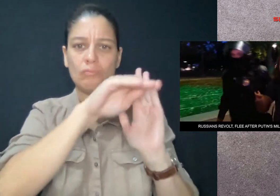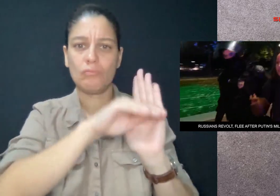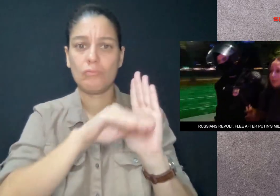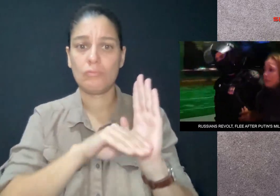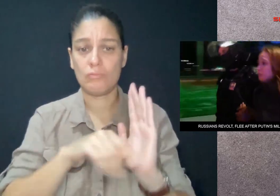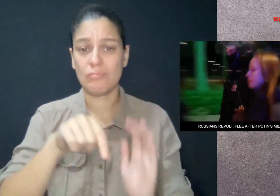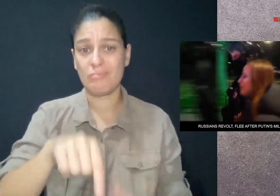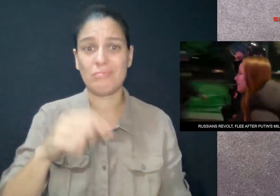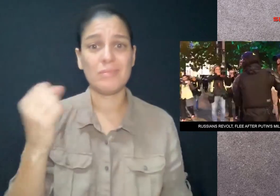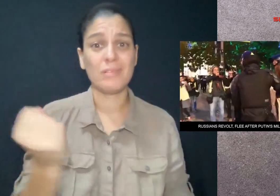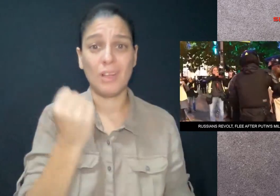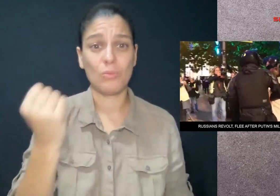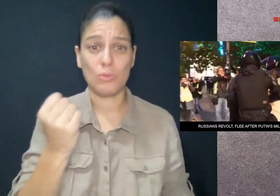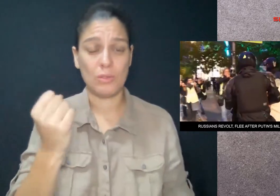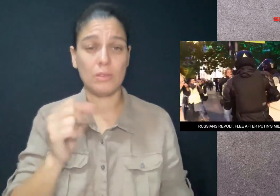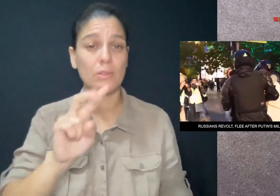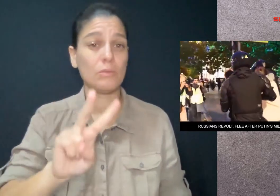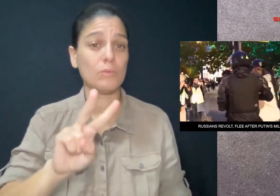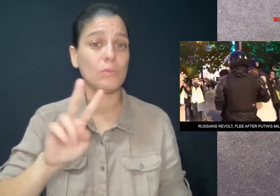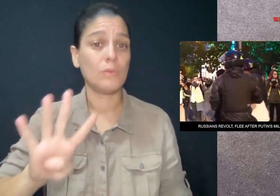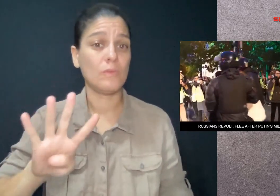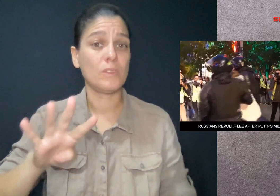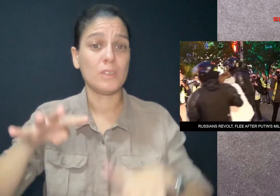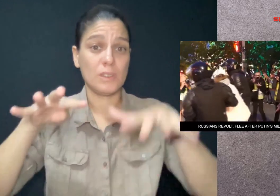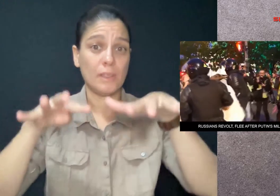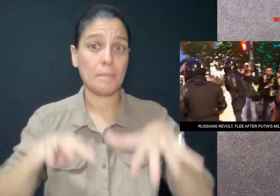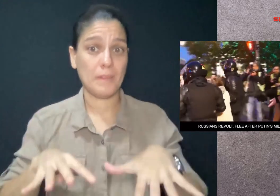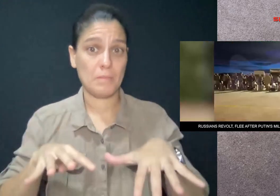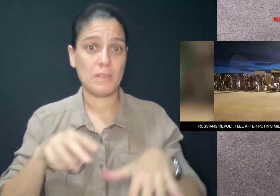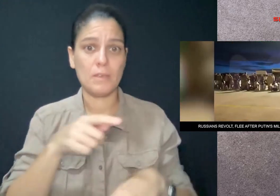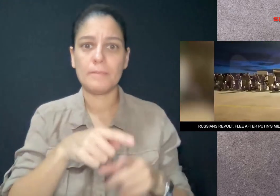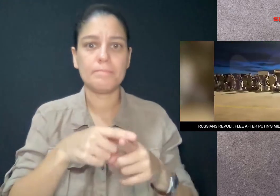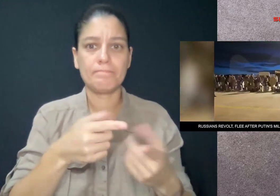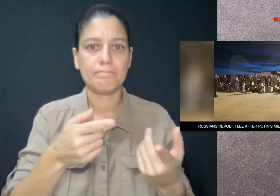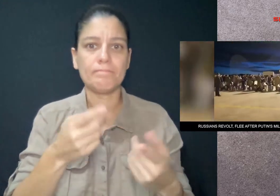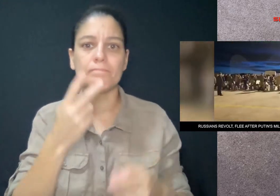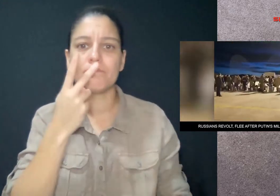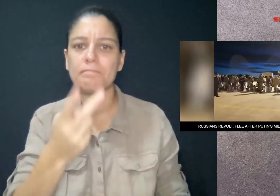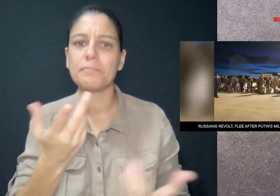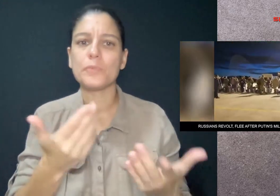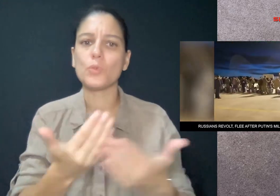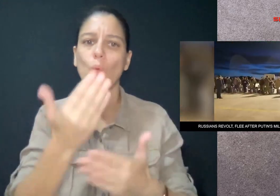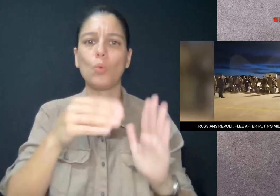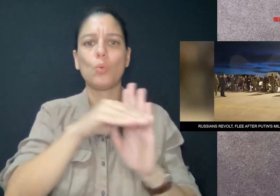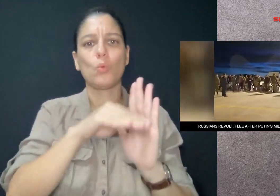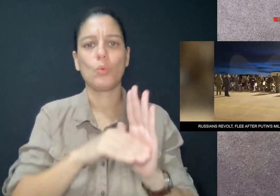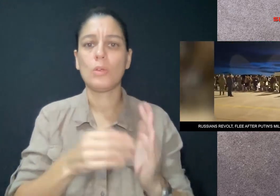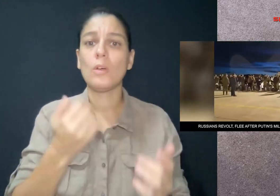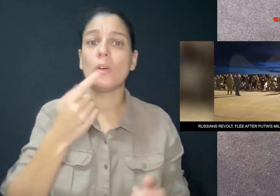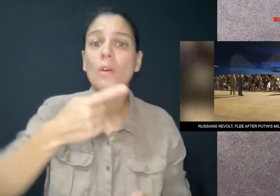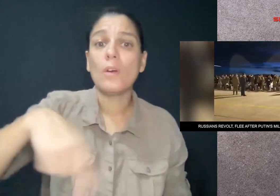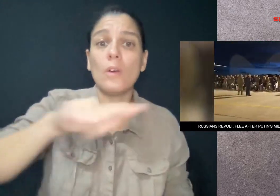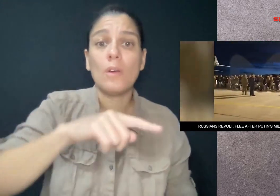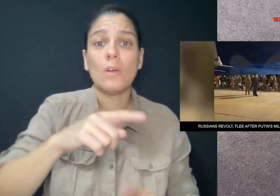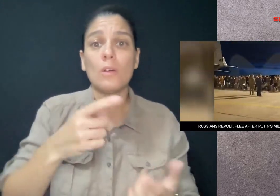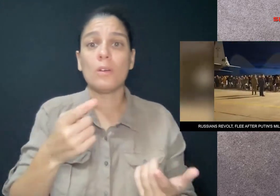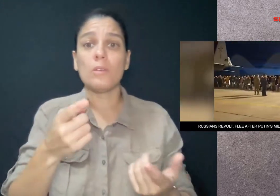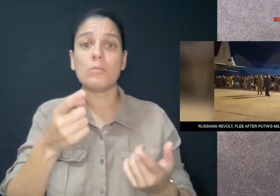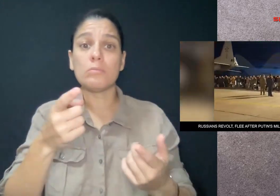On Saturday, Putin signed a new order saying any soldier who deserts or refuses to